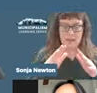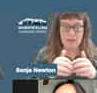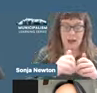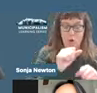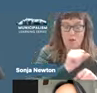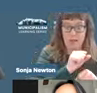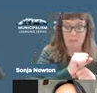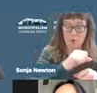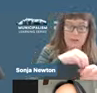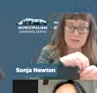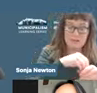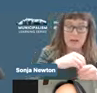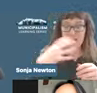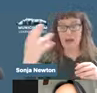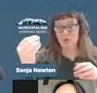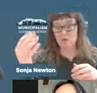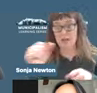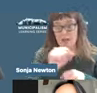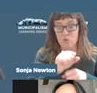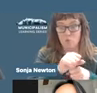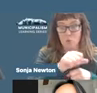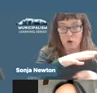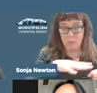outside the workplace, as well as in the streets.